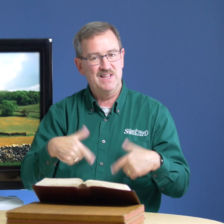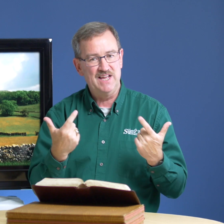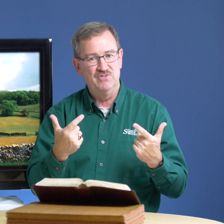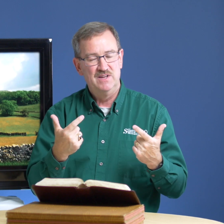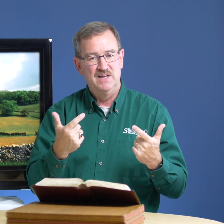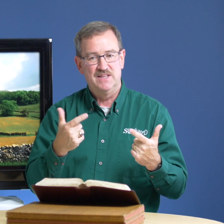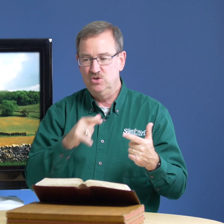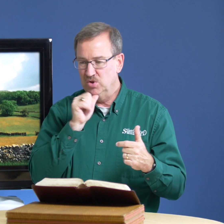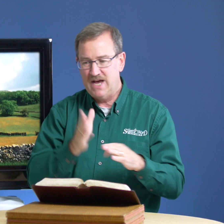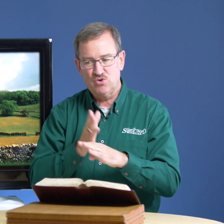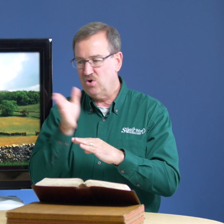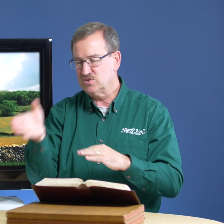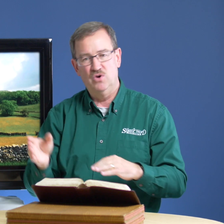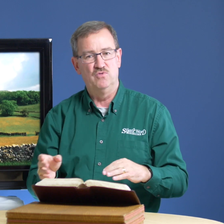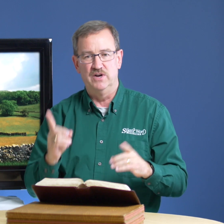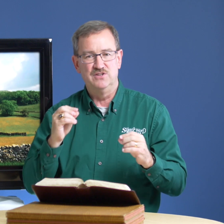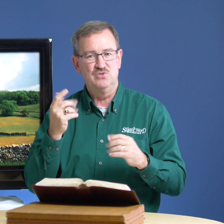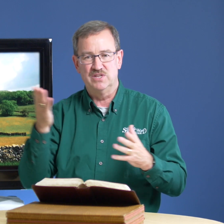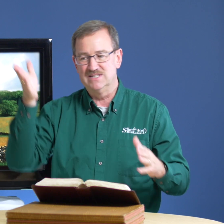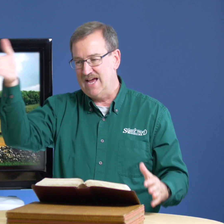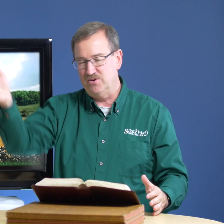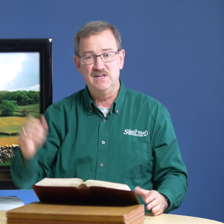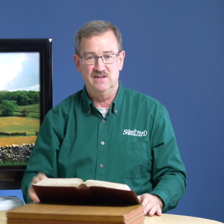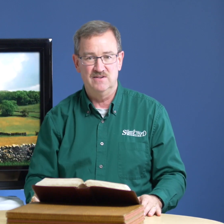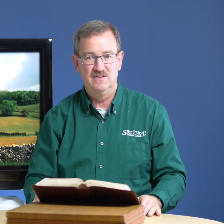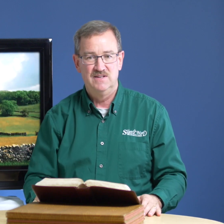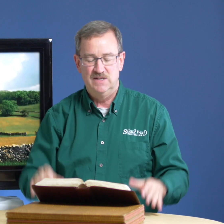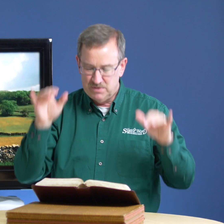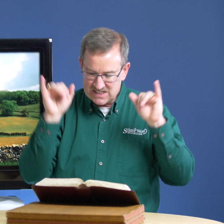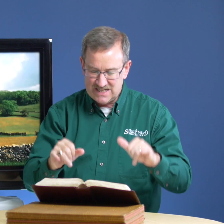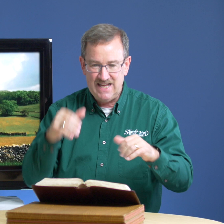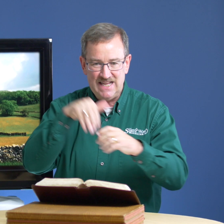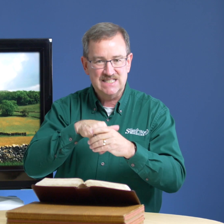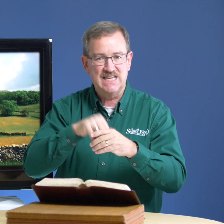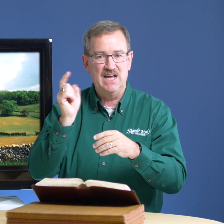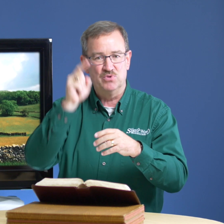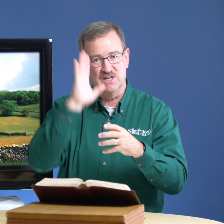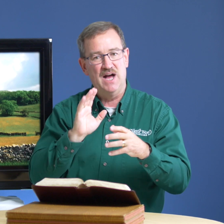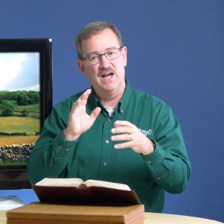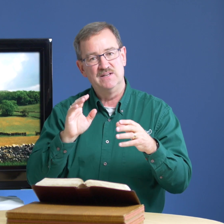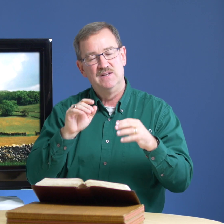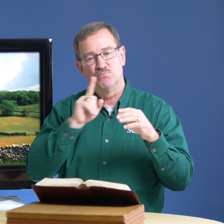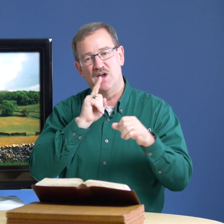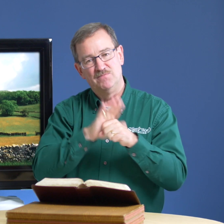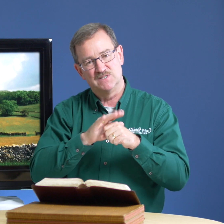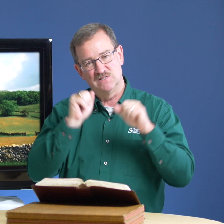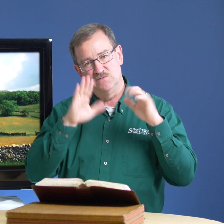life that you will not cross over and do things out here but stay inside where god promises to